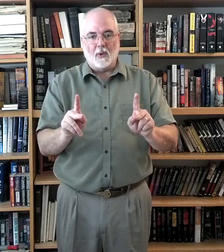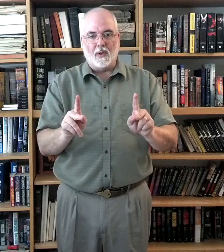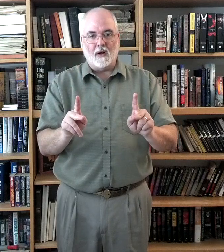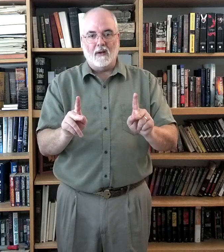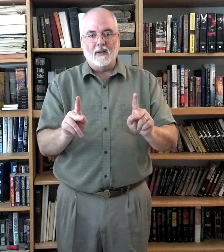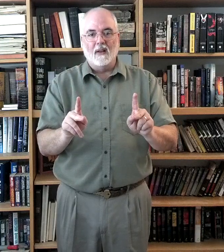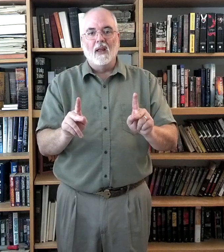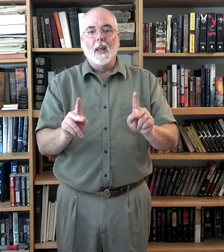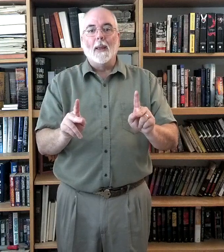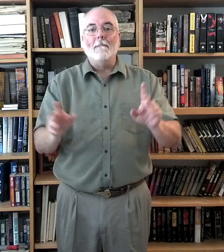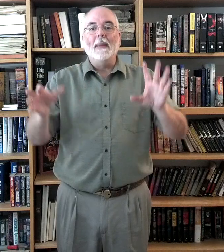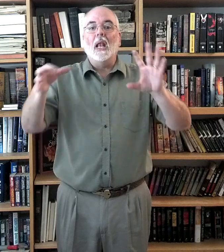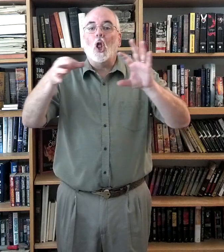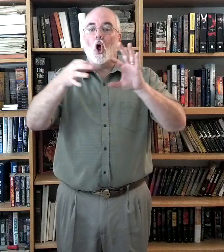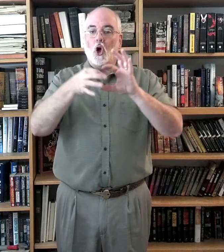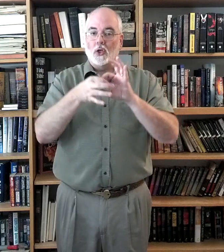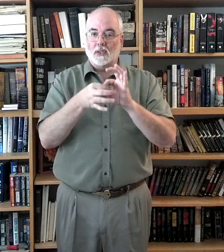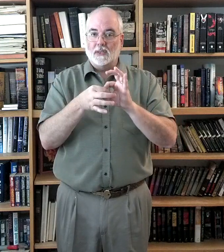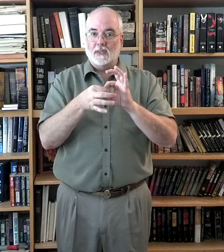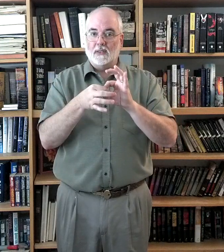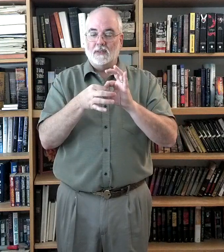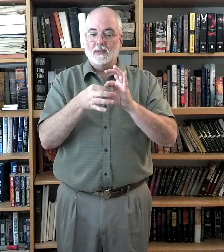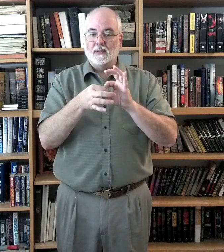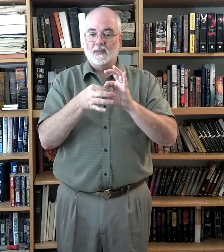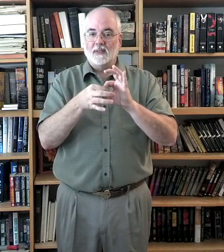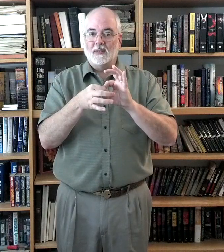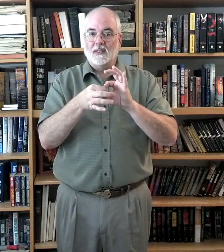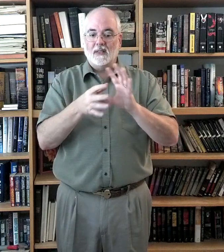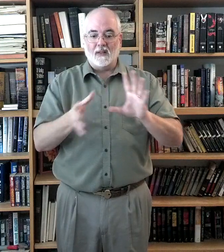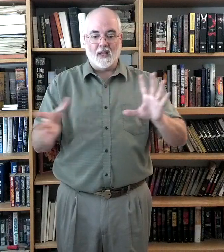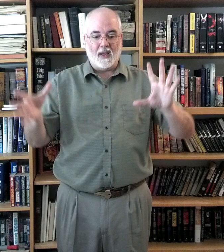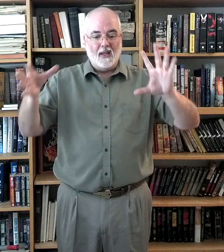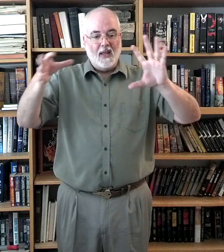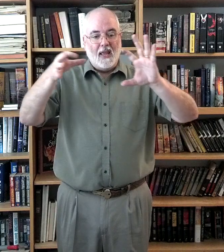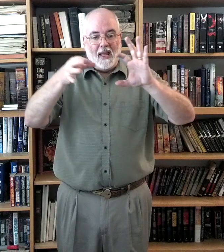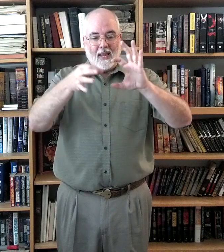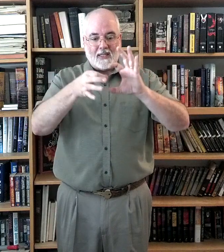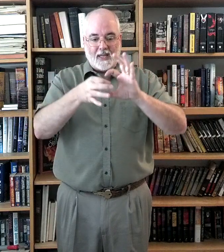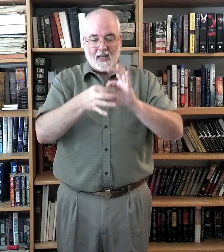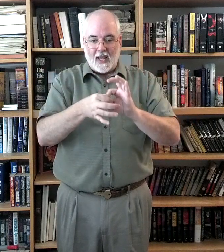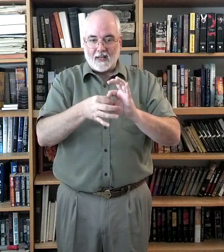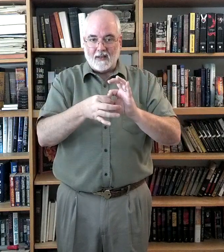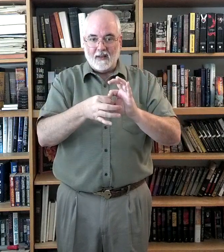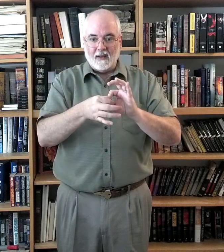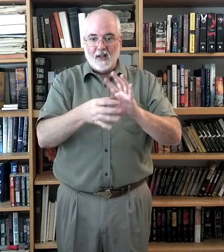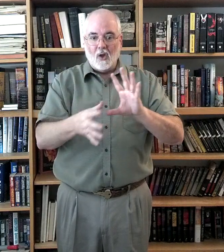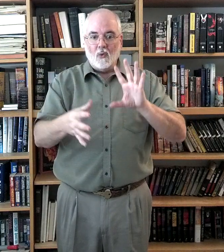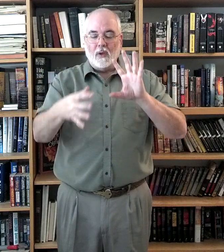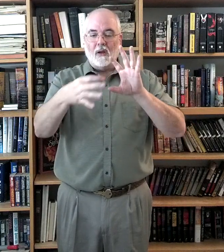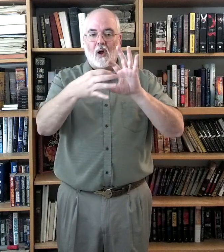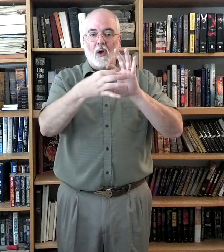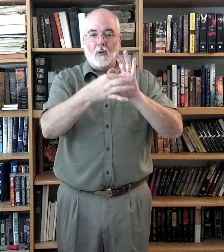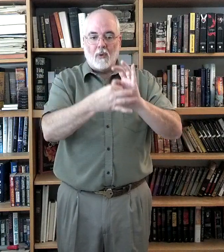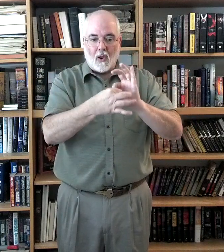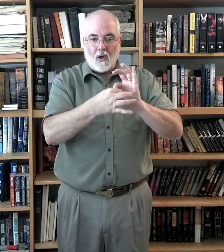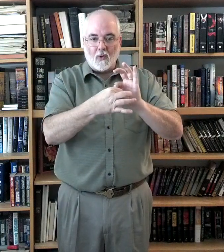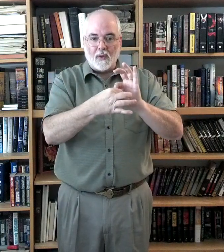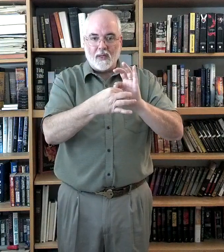there. Belongs. Okay? It's connected. We all belong with each